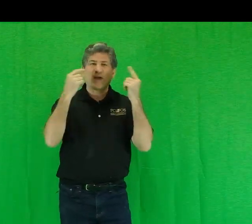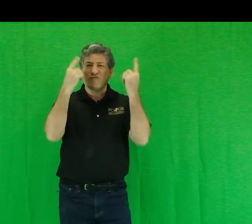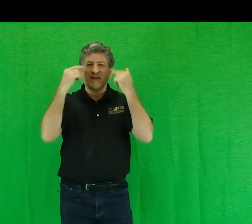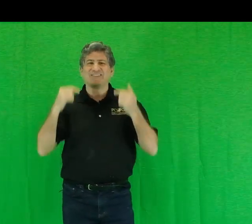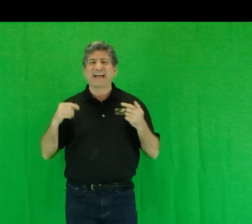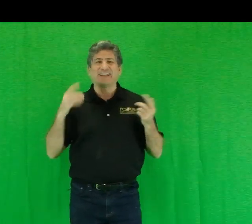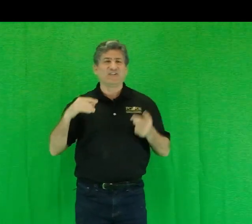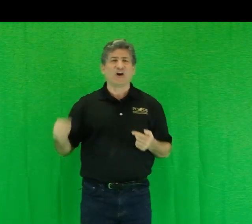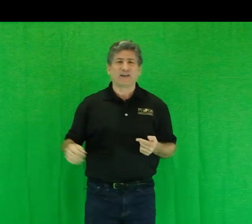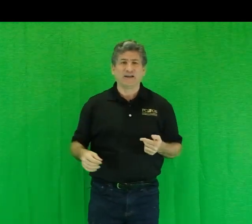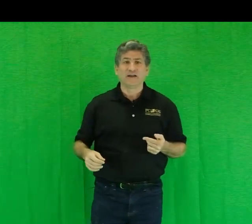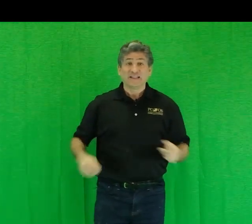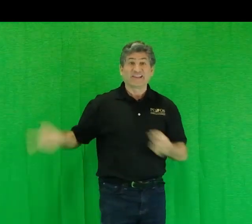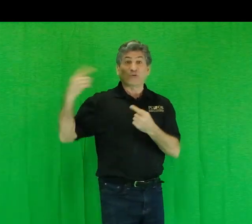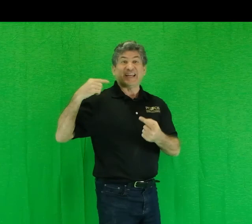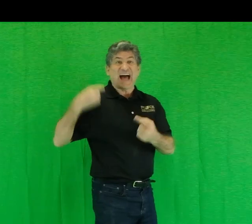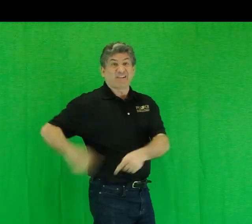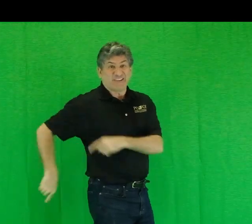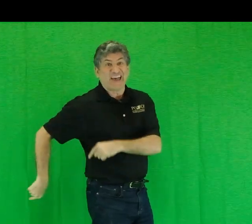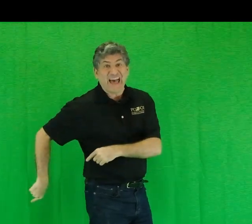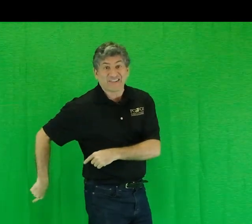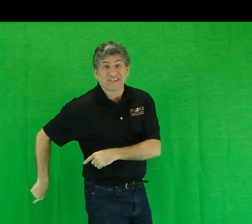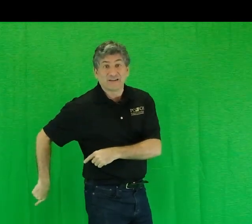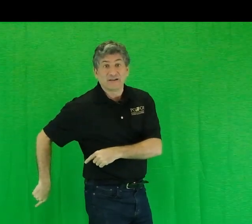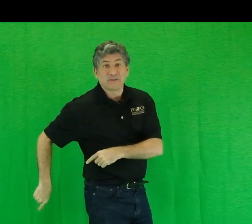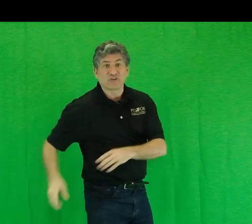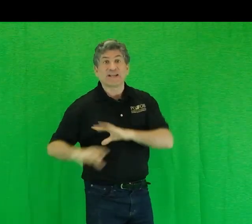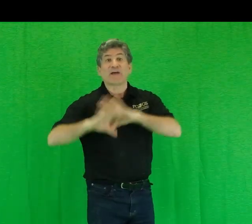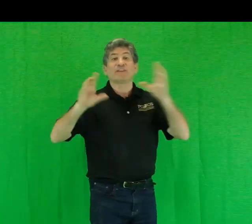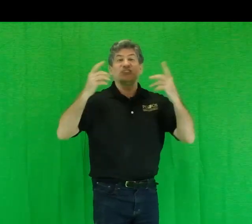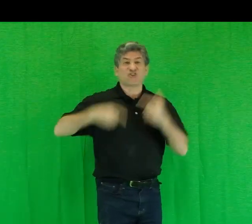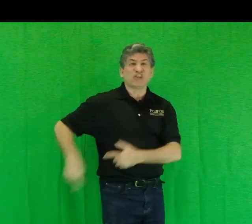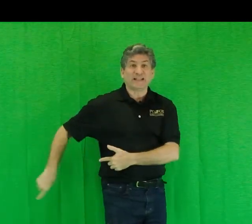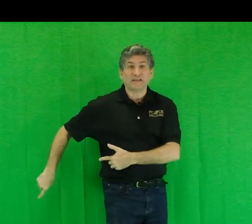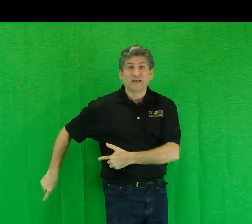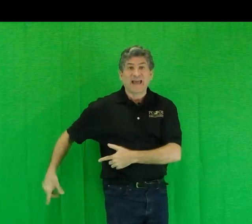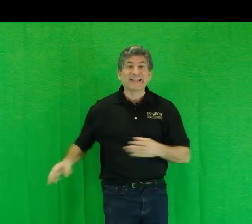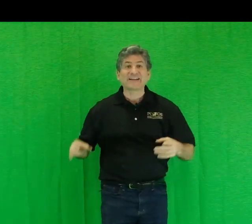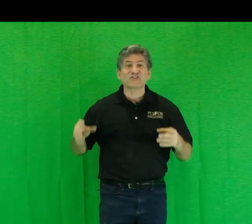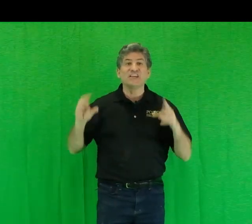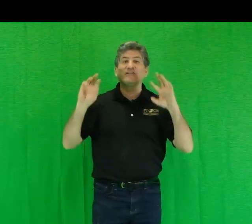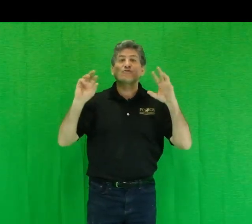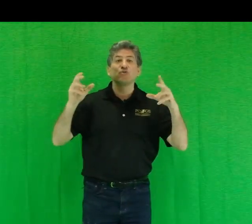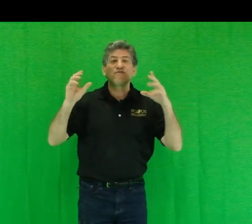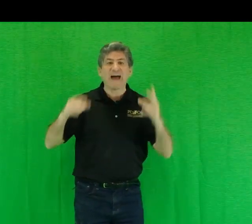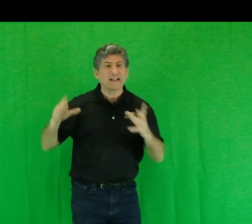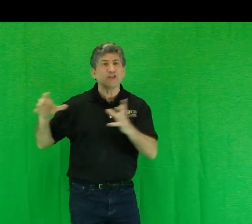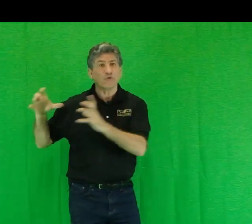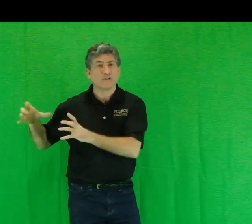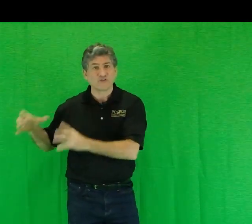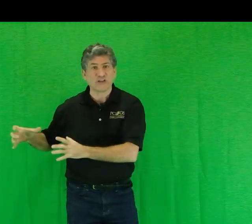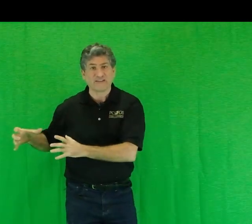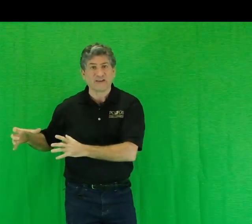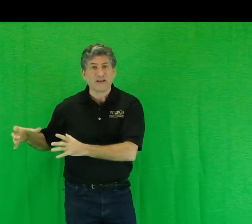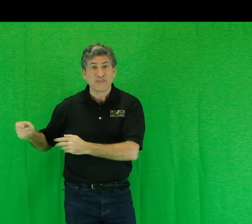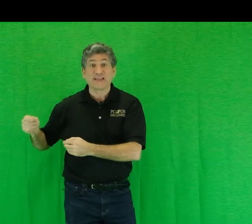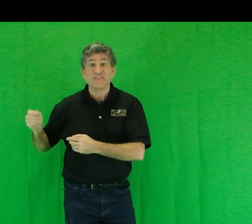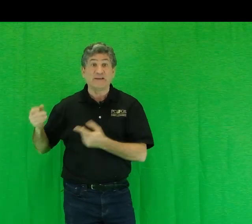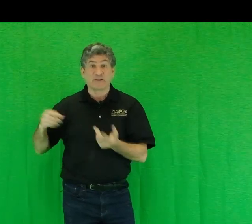-grave mentality talking, literally out of its ass. Turning everything to shit, and not seeing the true value of shit, thinking that it must